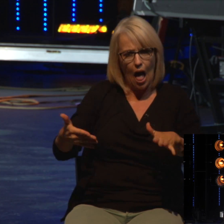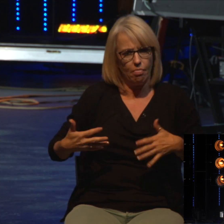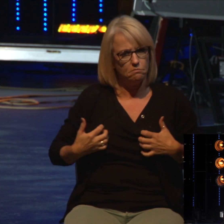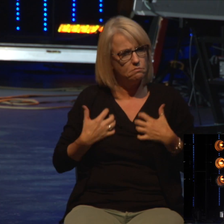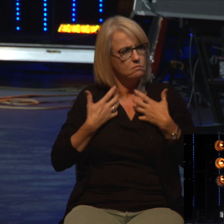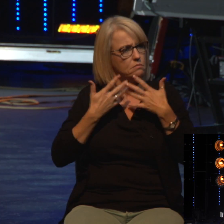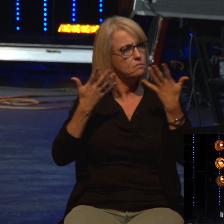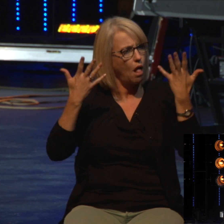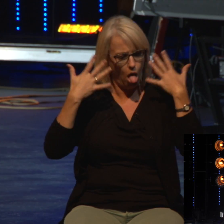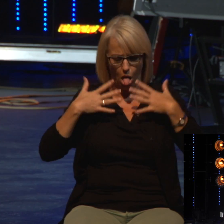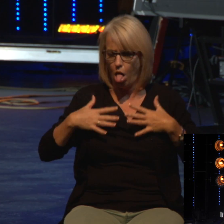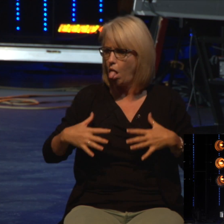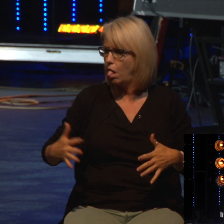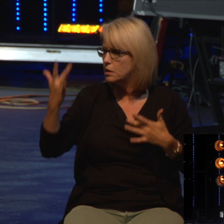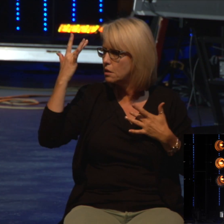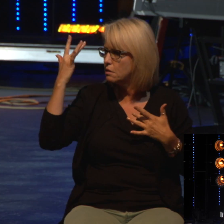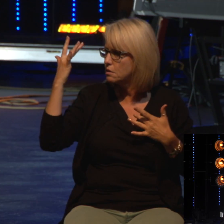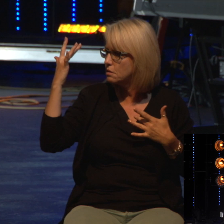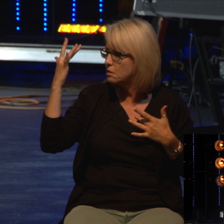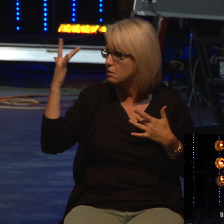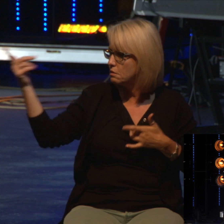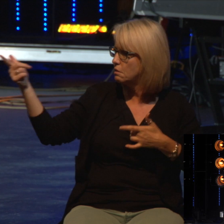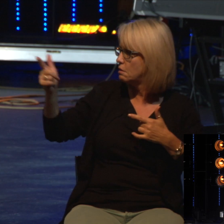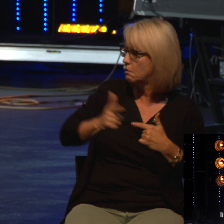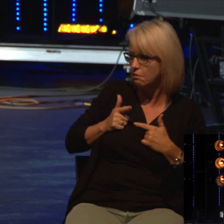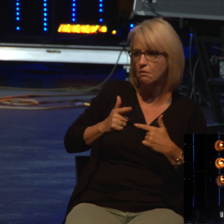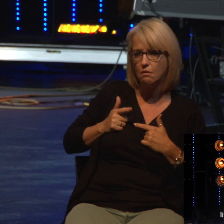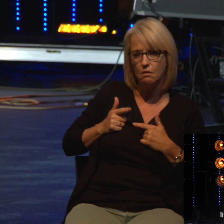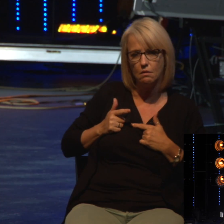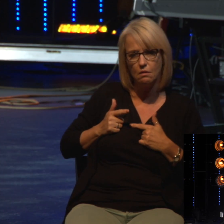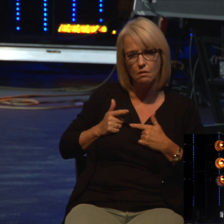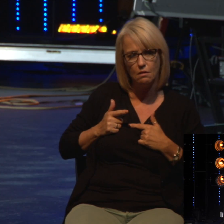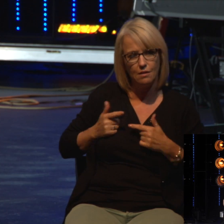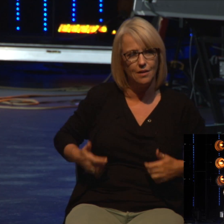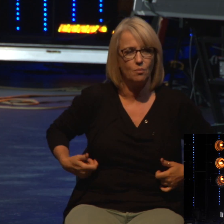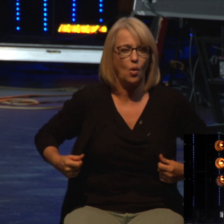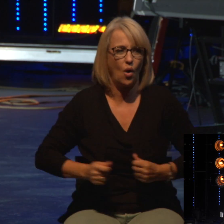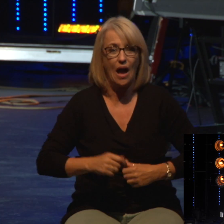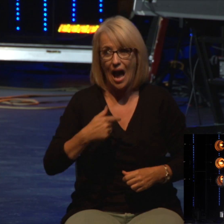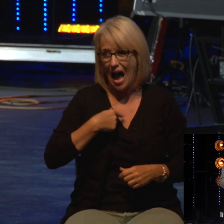I imagine that Achan was thinking, I wish I would have dug that hole deeper.